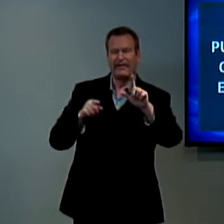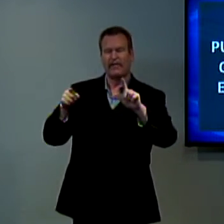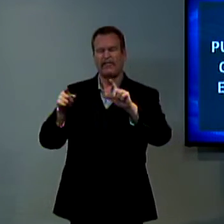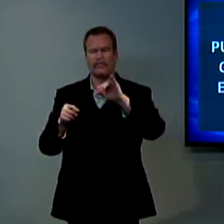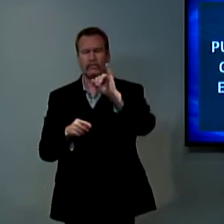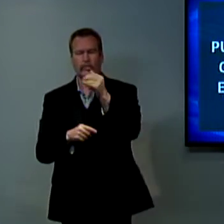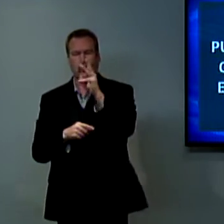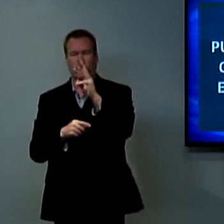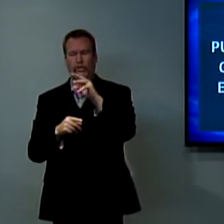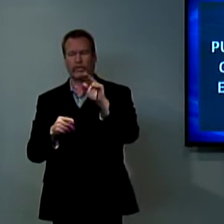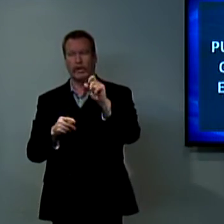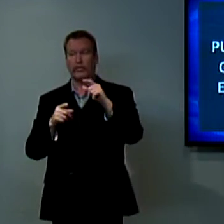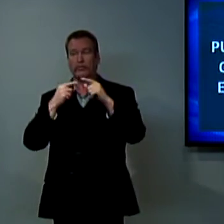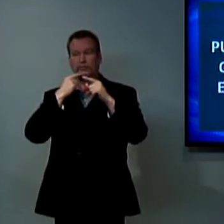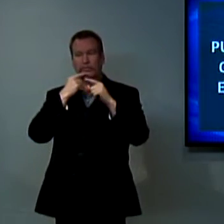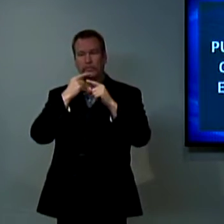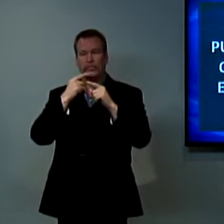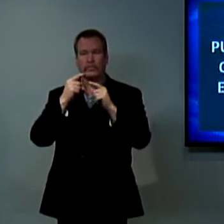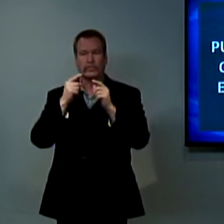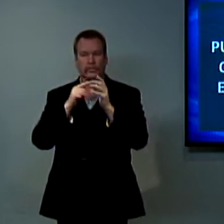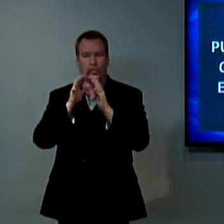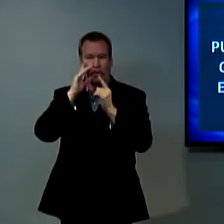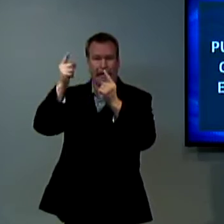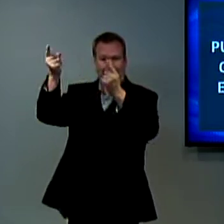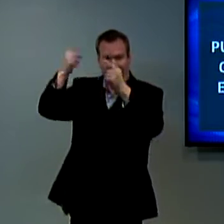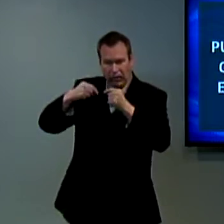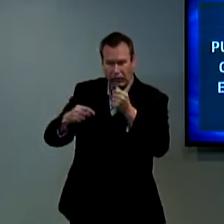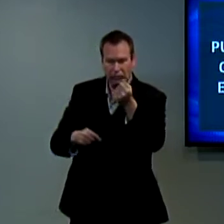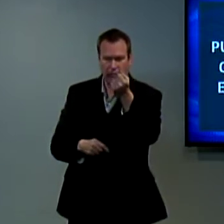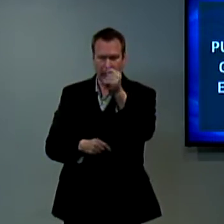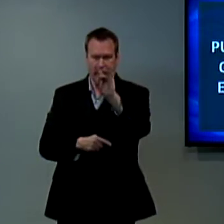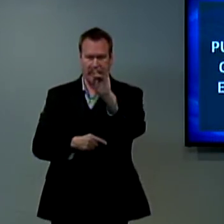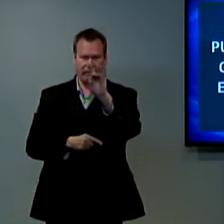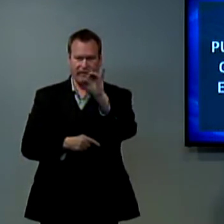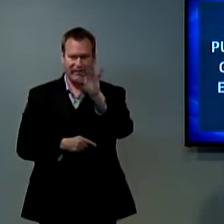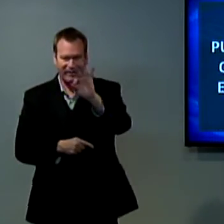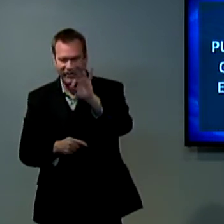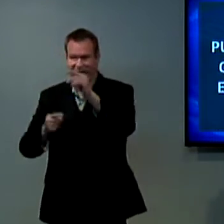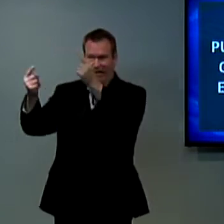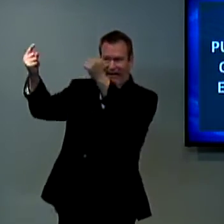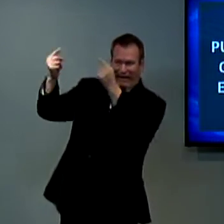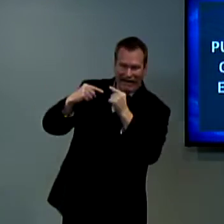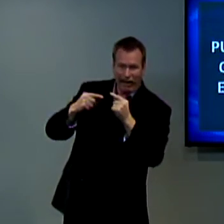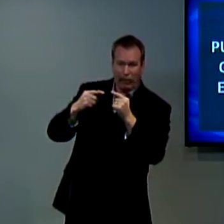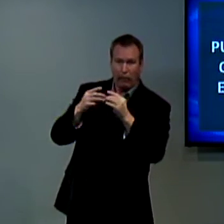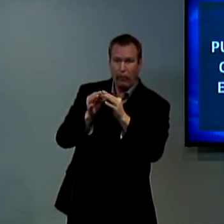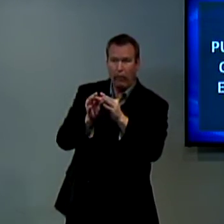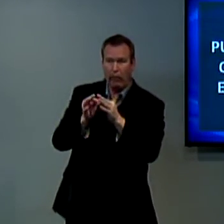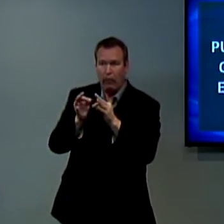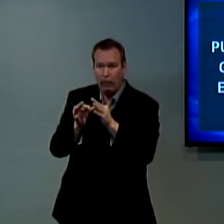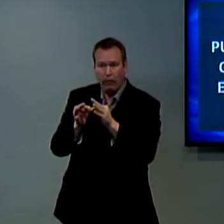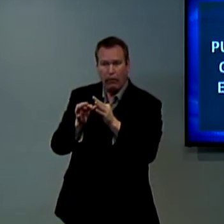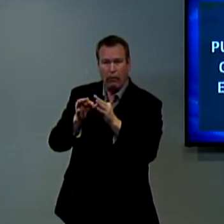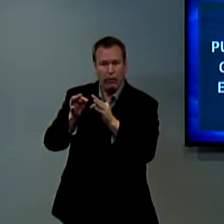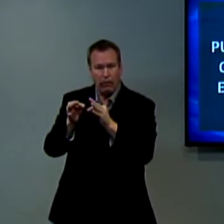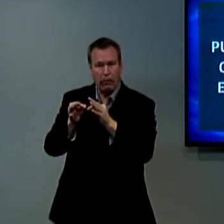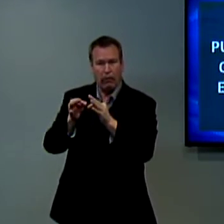a Jehovah's Witness, um, religious leader that said Jesus was coming at a specific